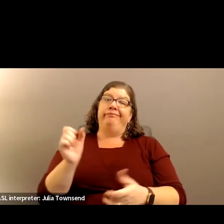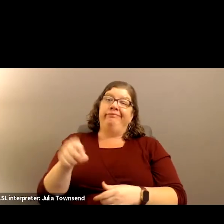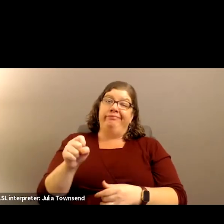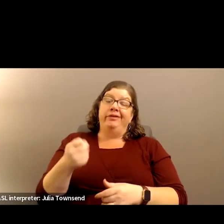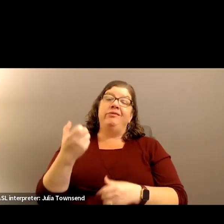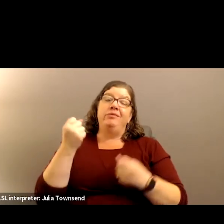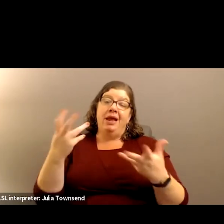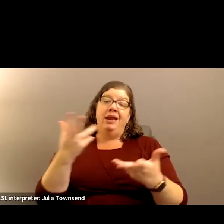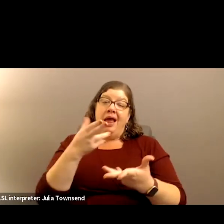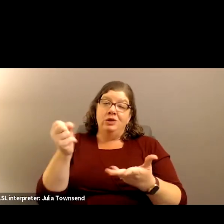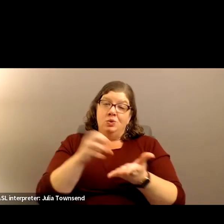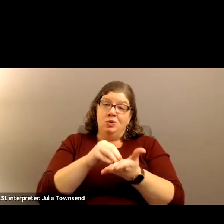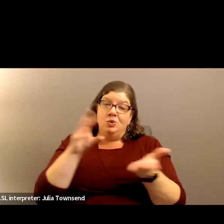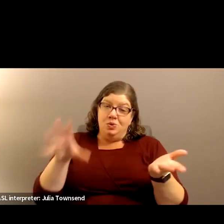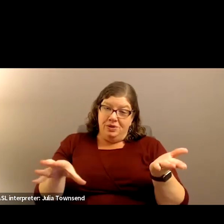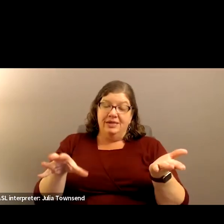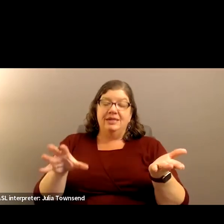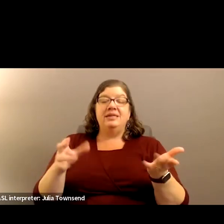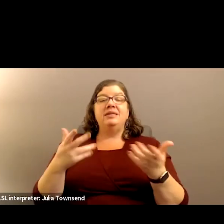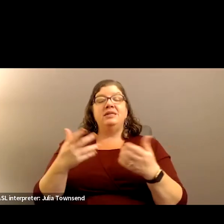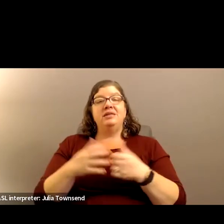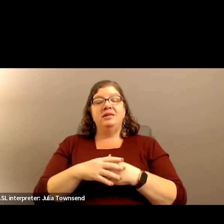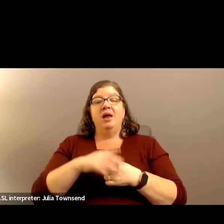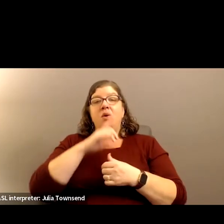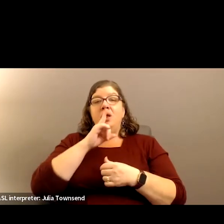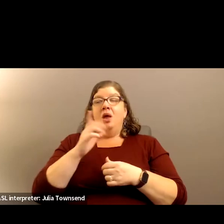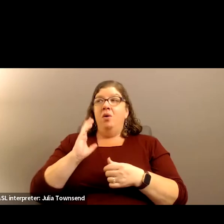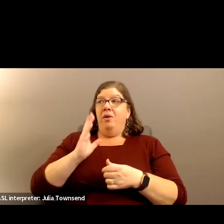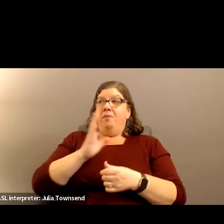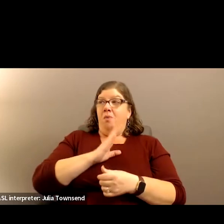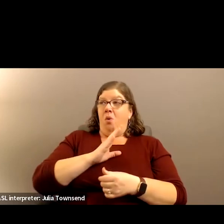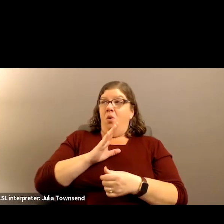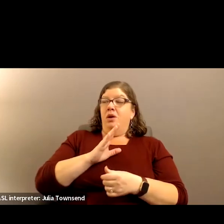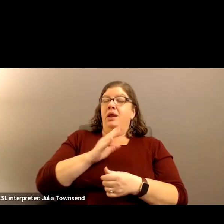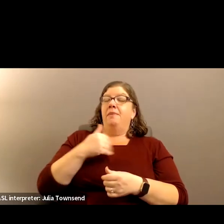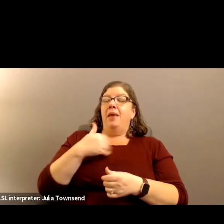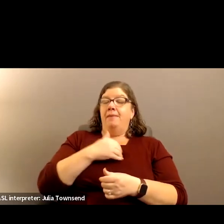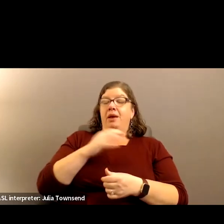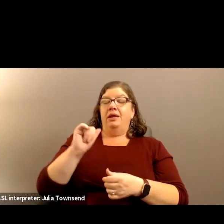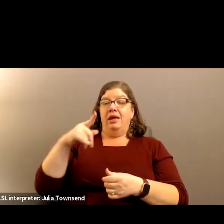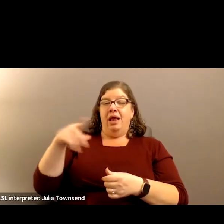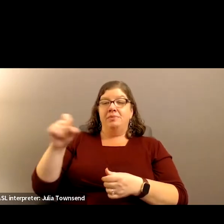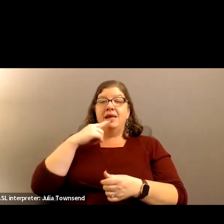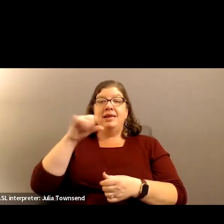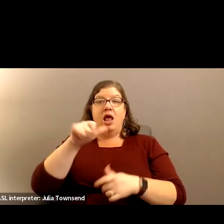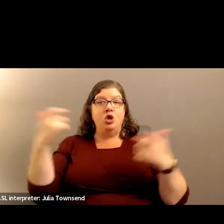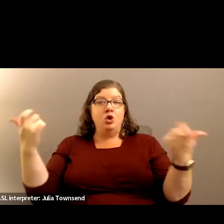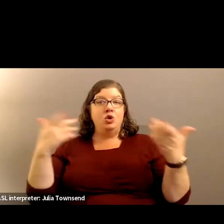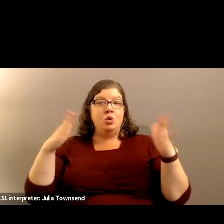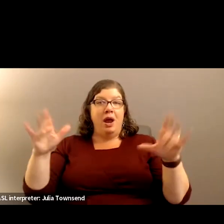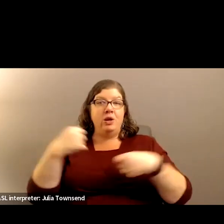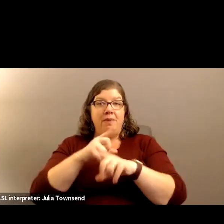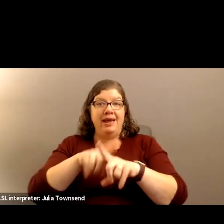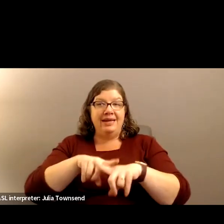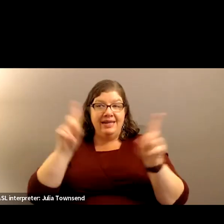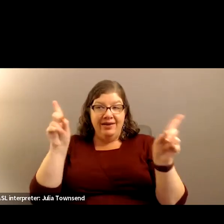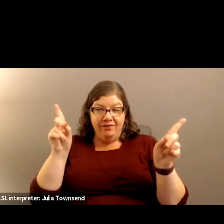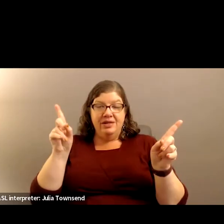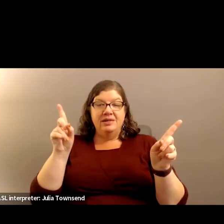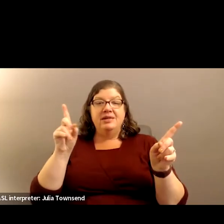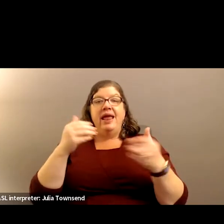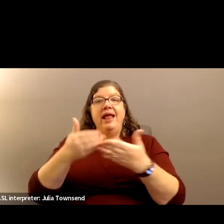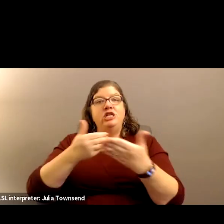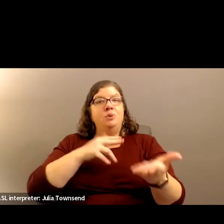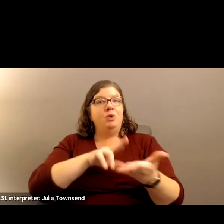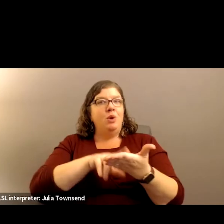but kind of to what board member caps was saying, another huge way that we can make a difference is pre